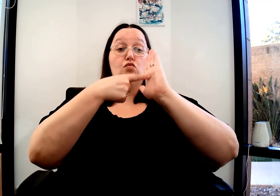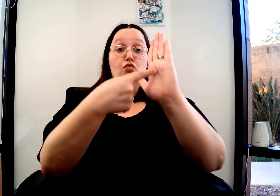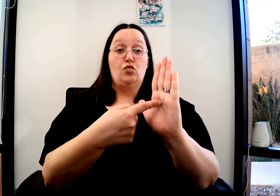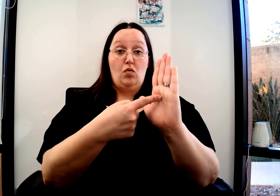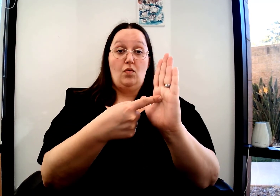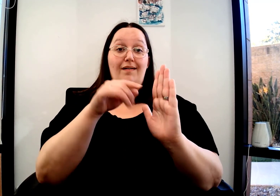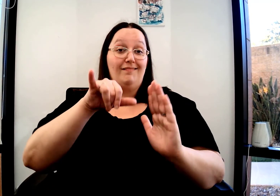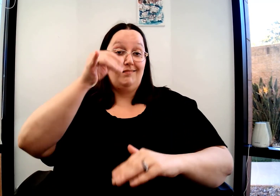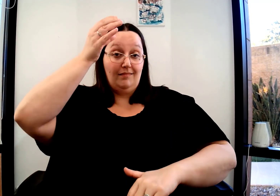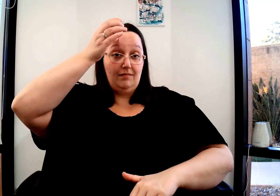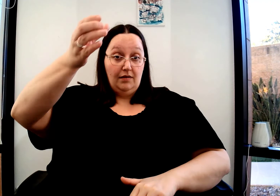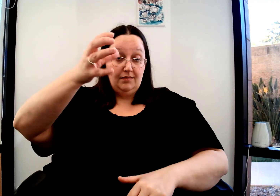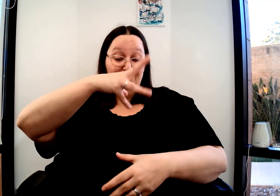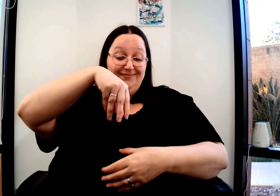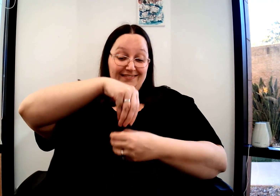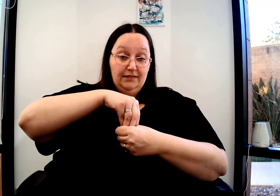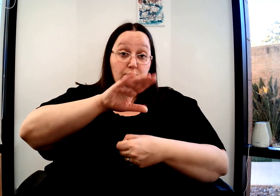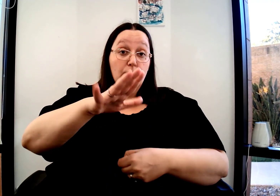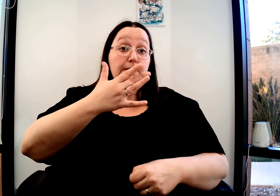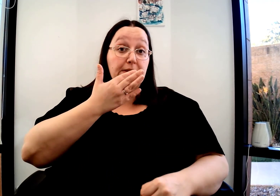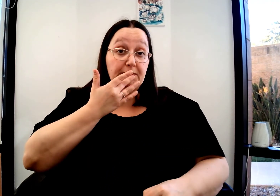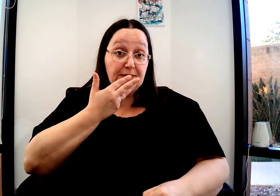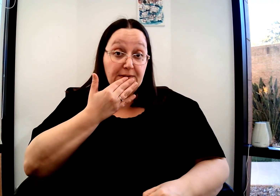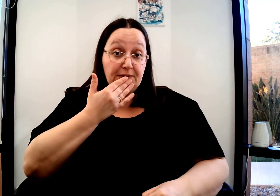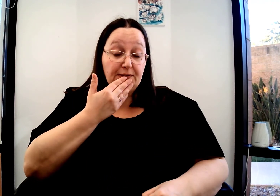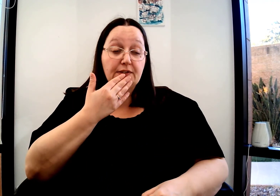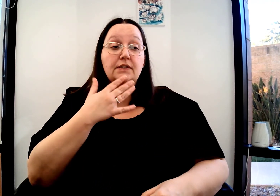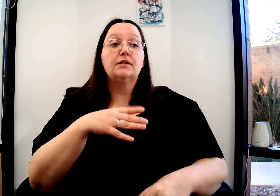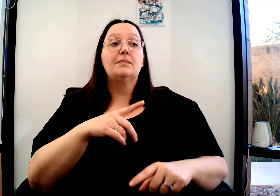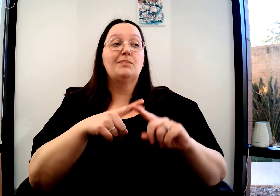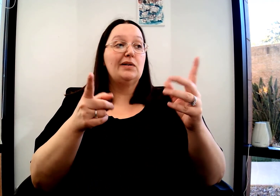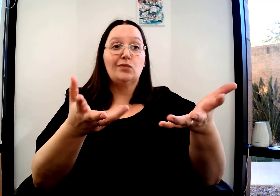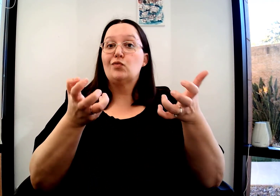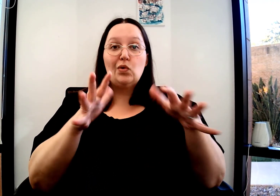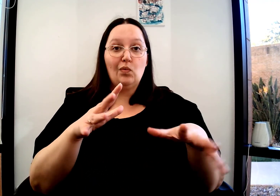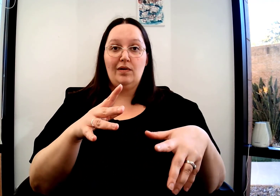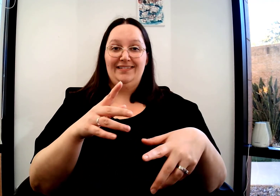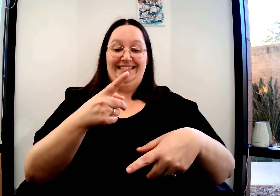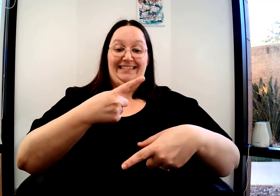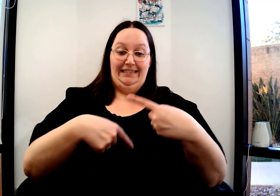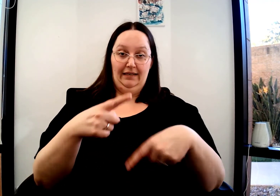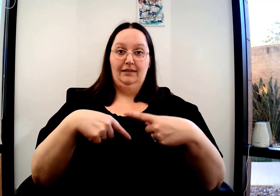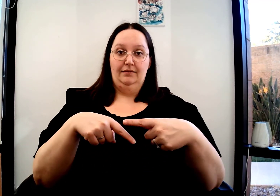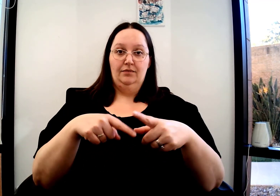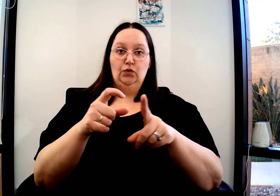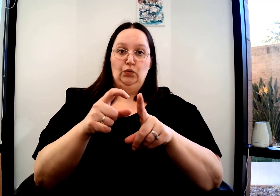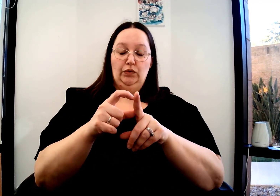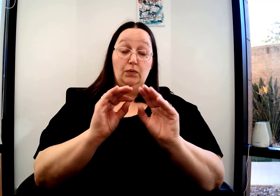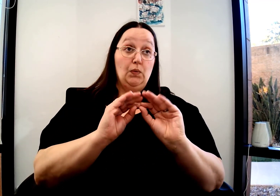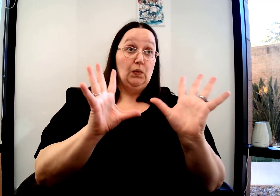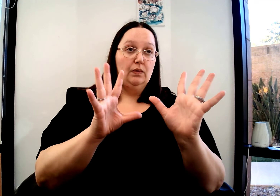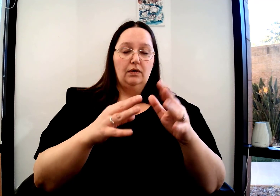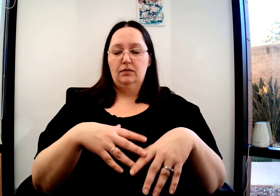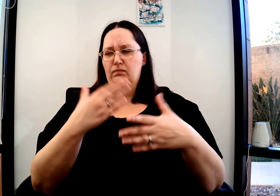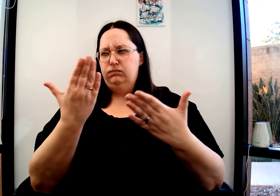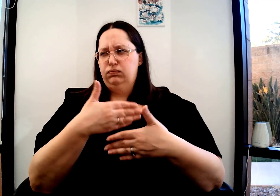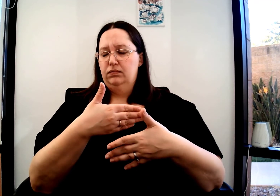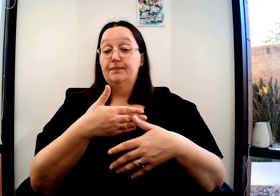Now, if you wanted to show that concept of light or dark within your colors, but you don't want to sign the word